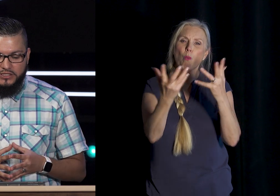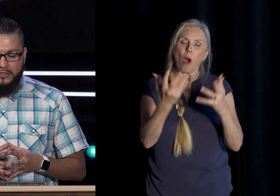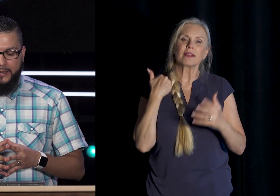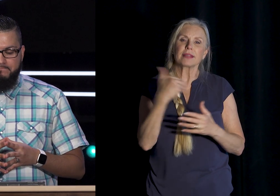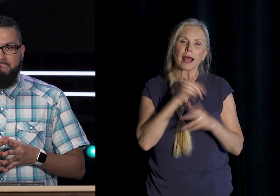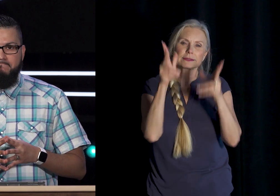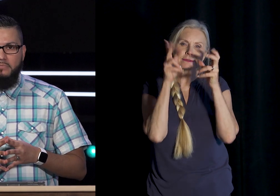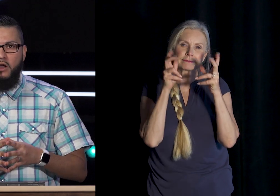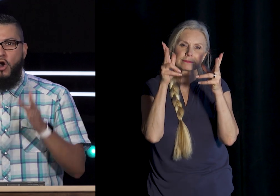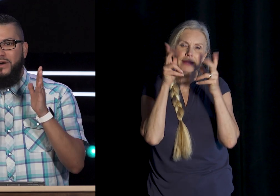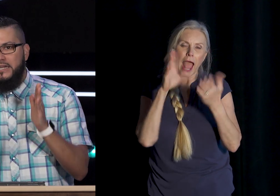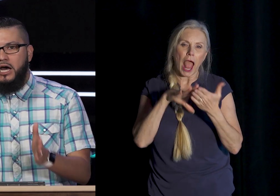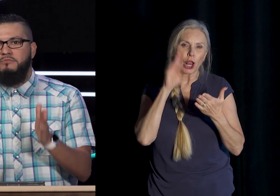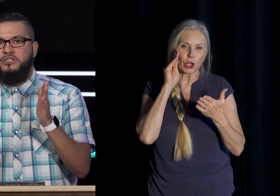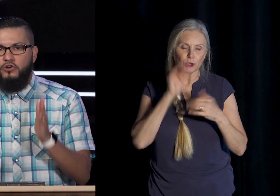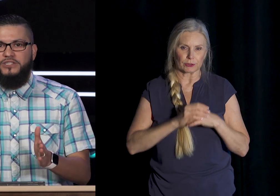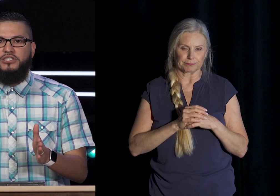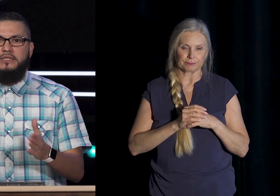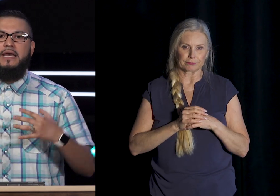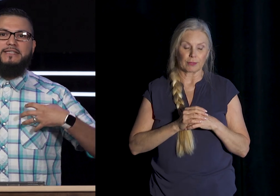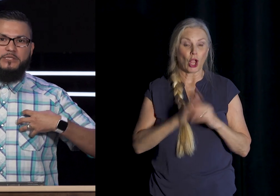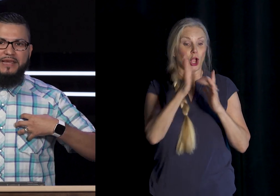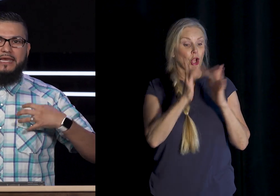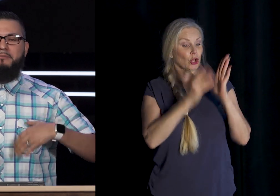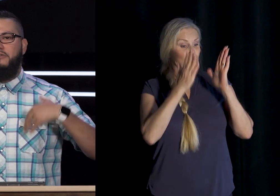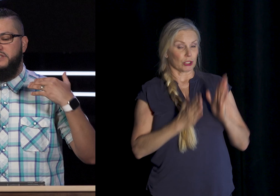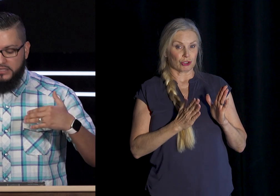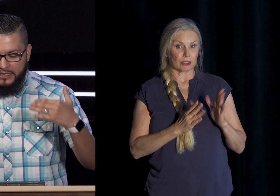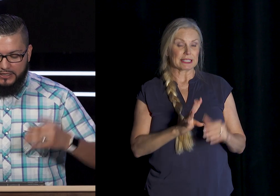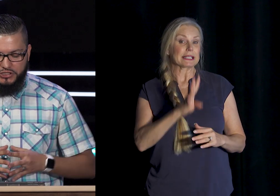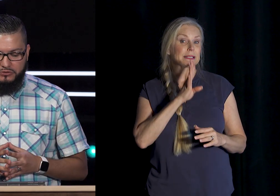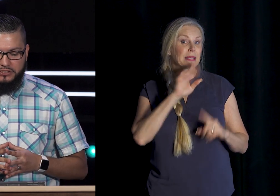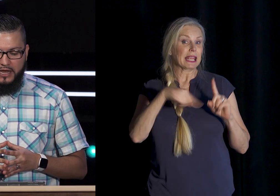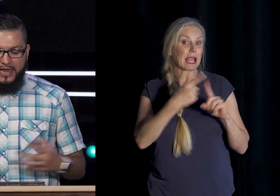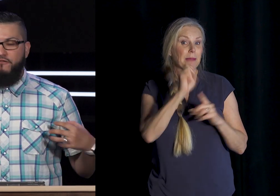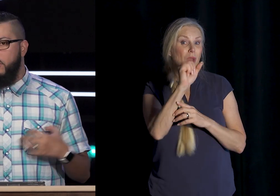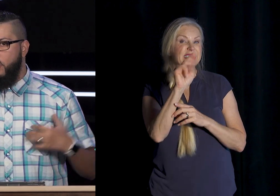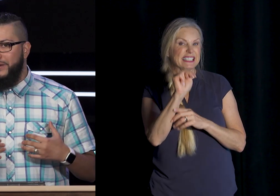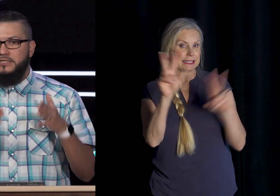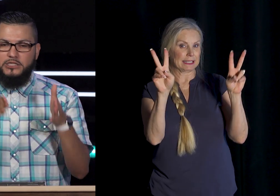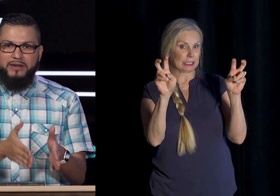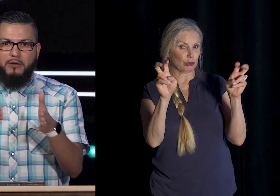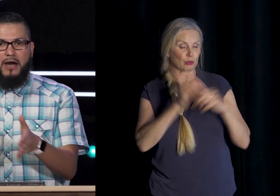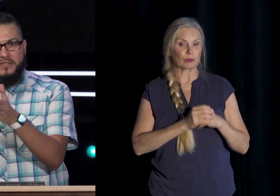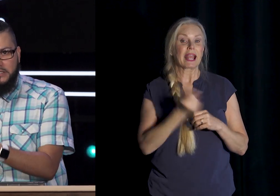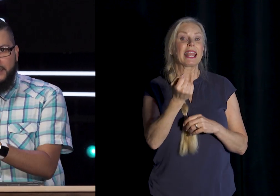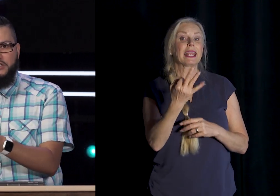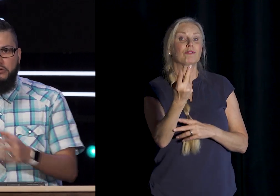today When it Comes to Christians Speaking about Sin issues If we're Going to Speak about The sin Issues